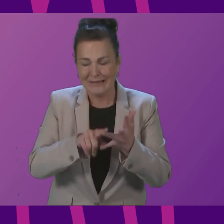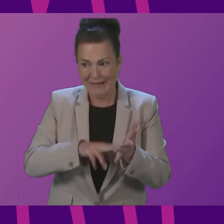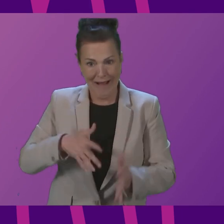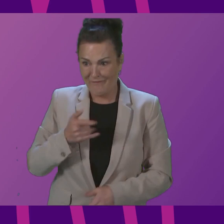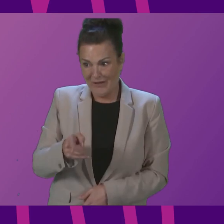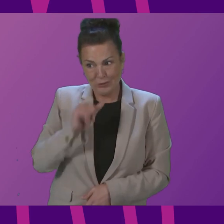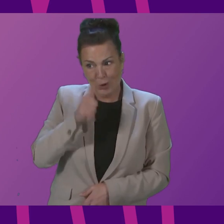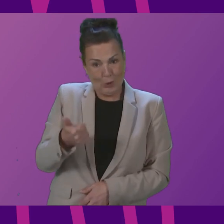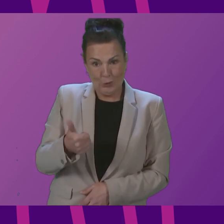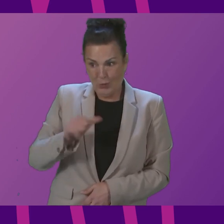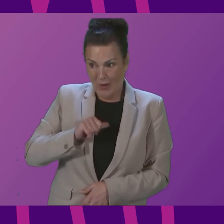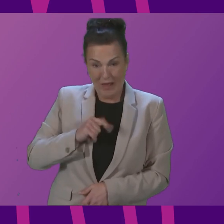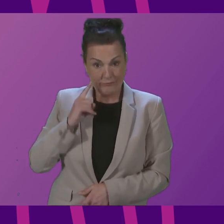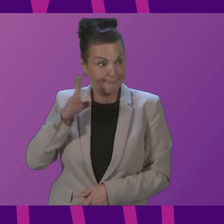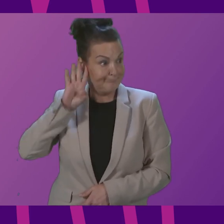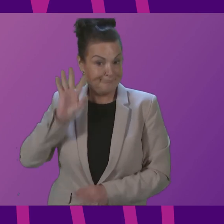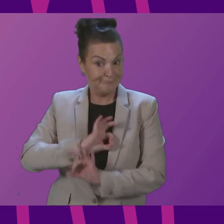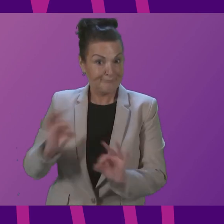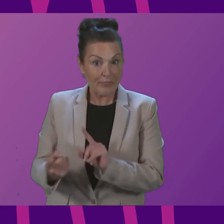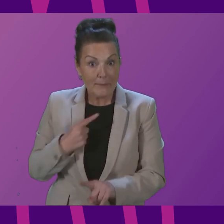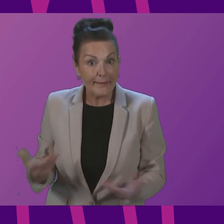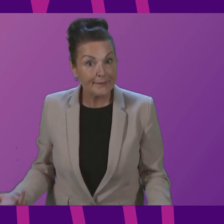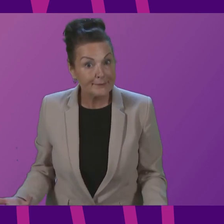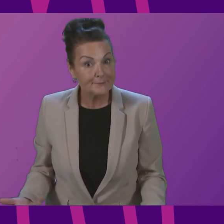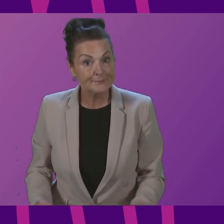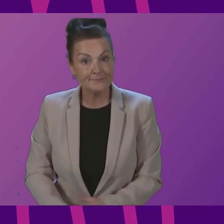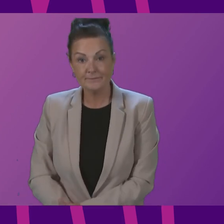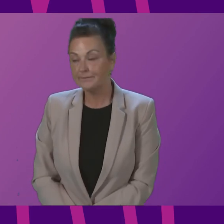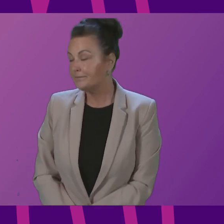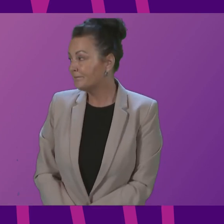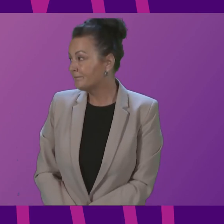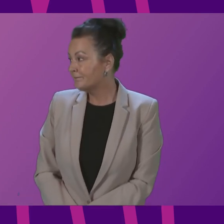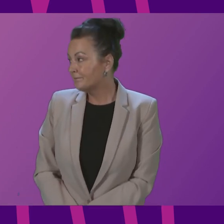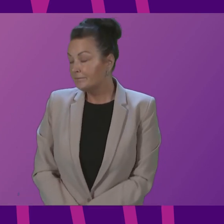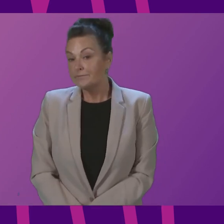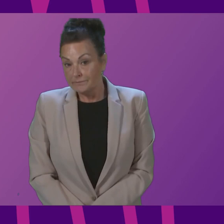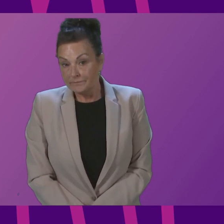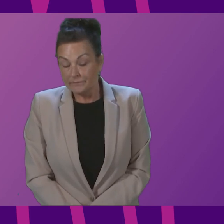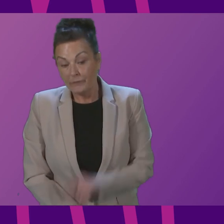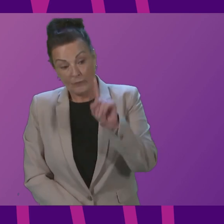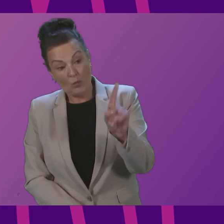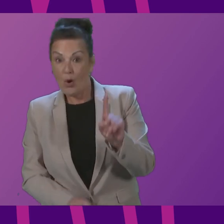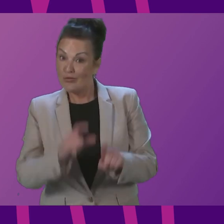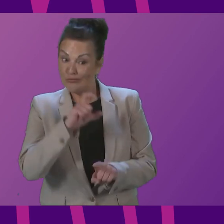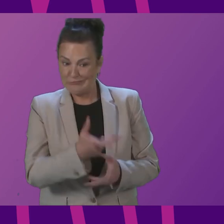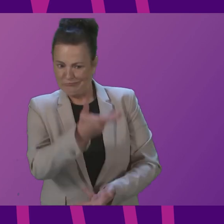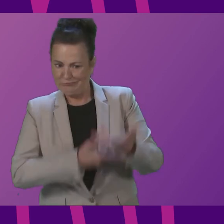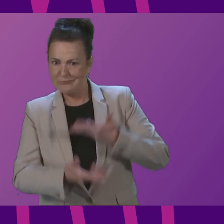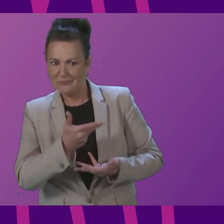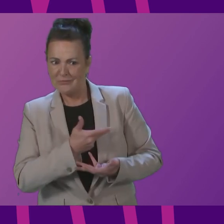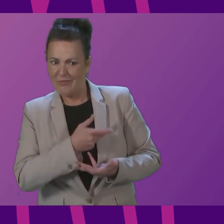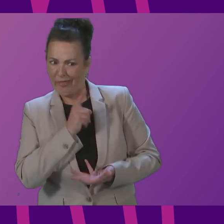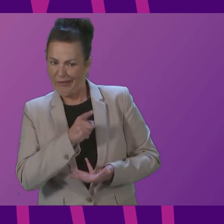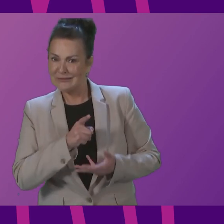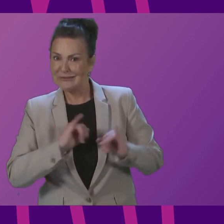Deputy First Minister On the basis of the information that Christine Graham has put to me that is a very serious situation